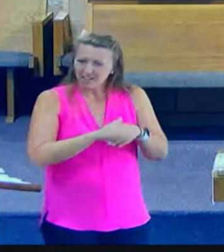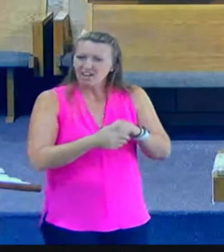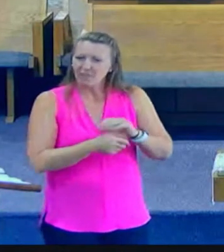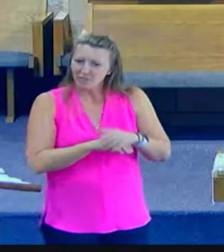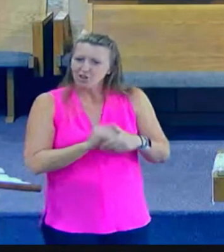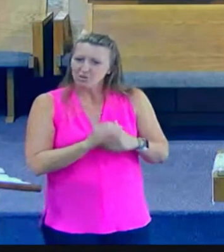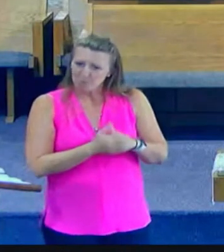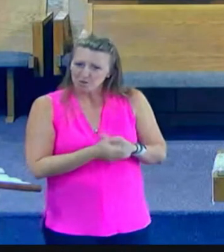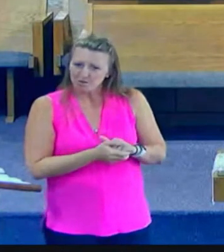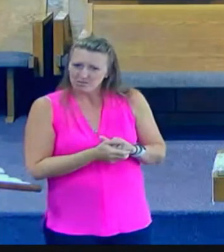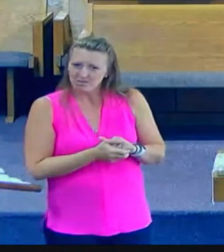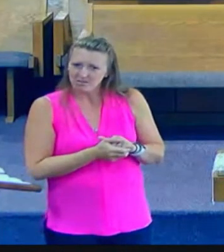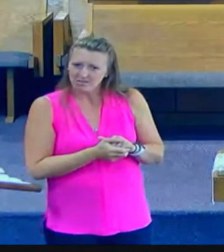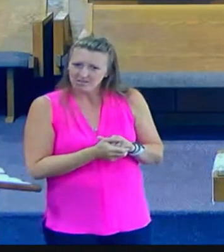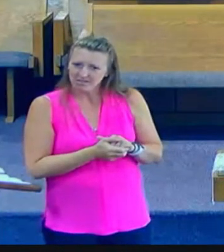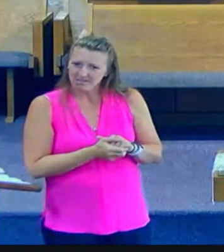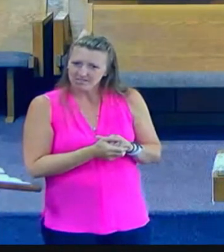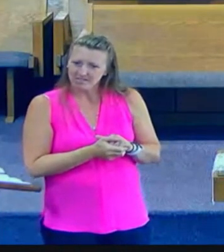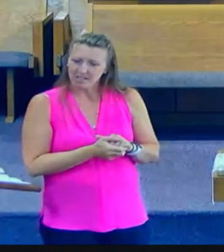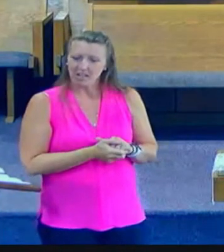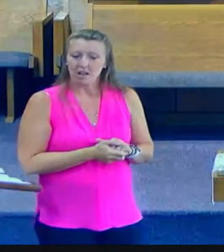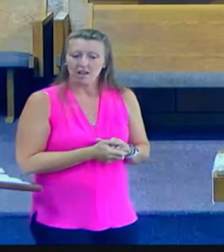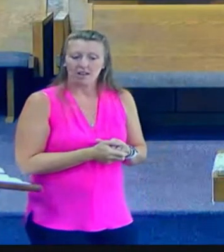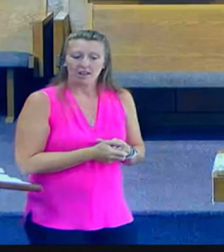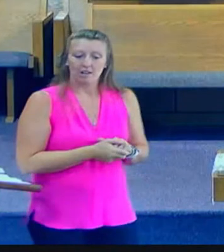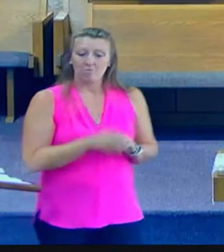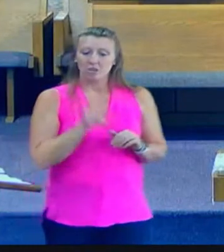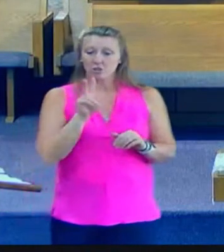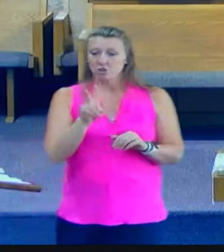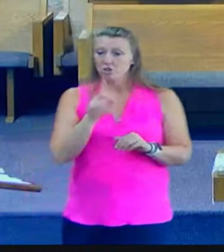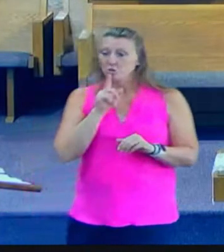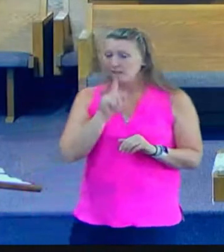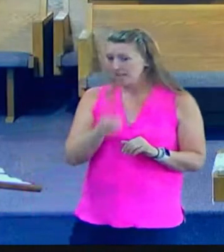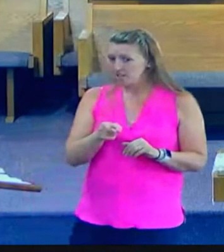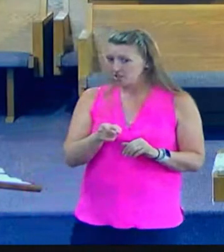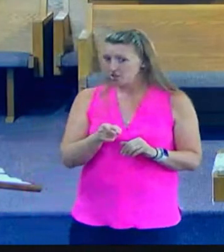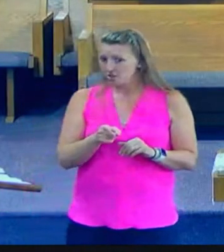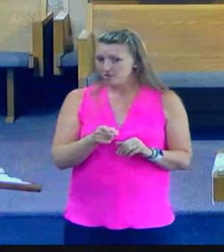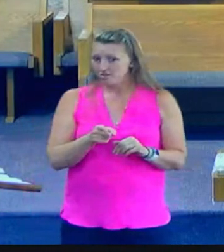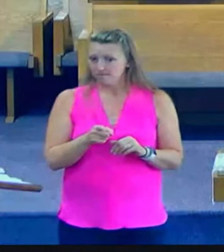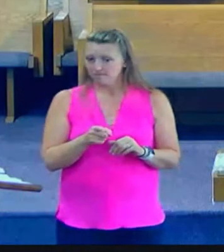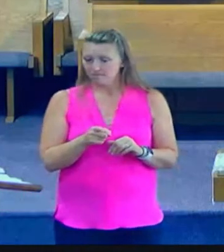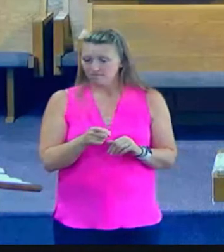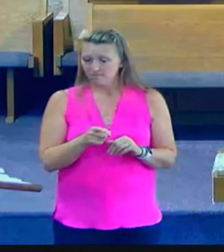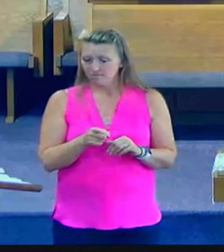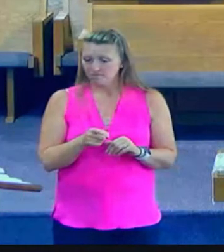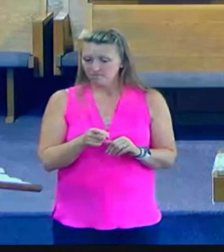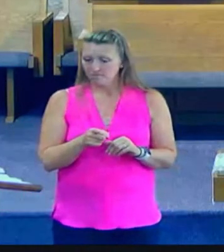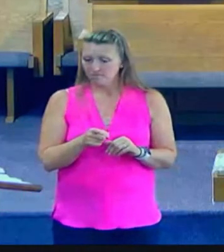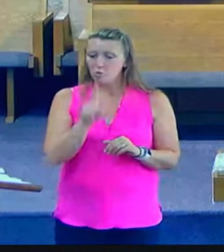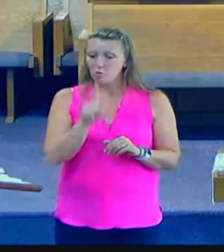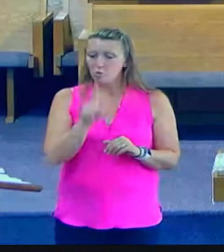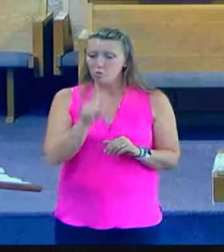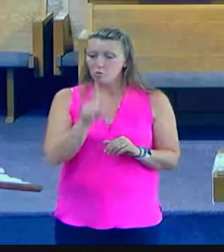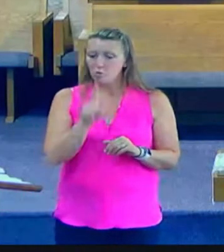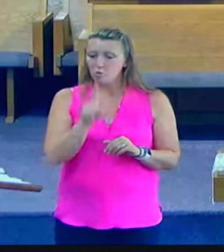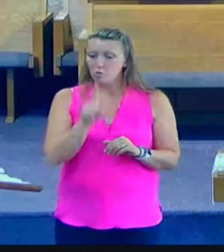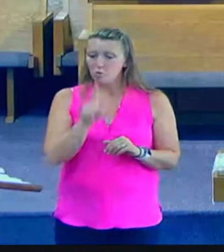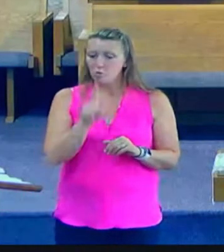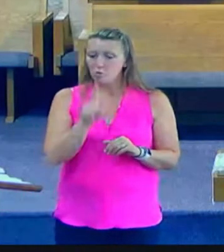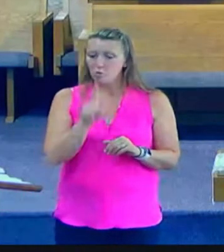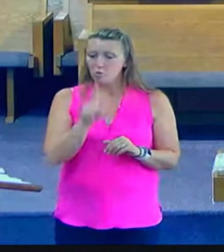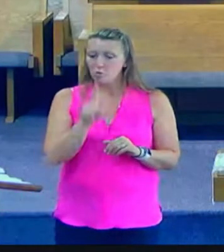about that makes them uncomfortable but we see two responses to Jesus from the scriptures before us one comes from people that